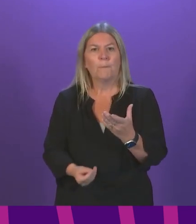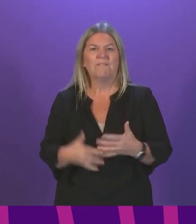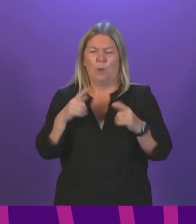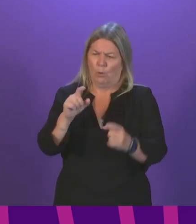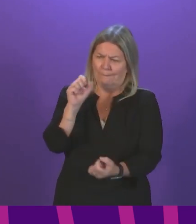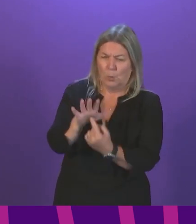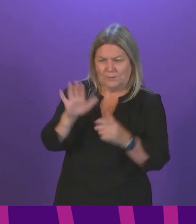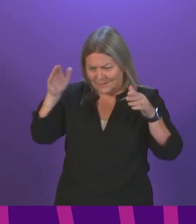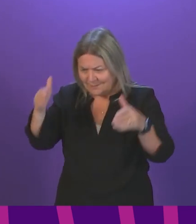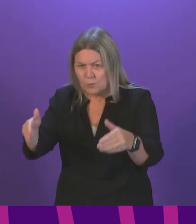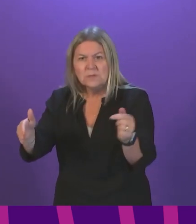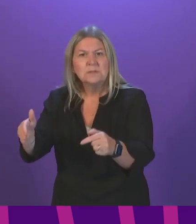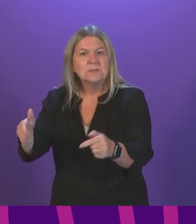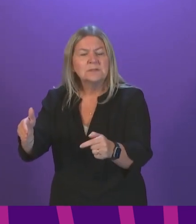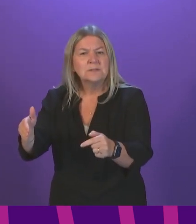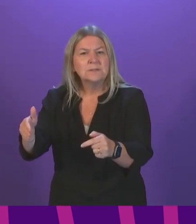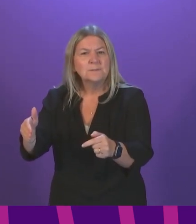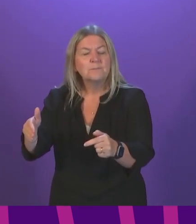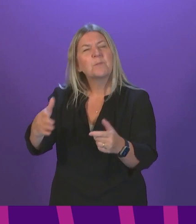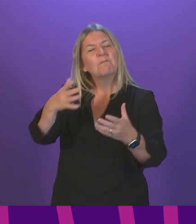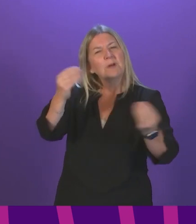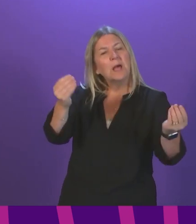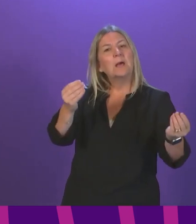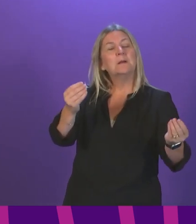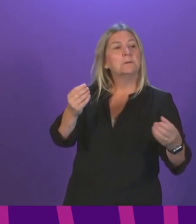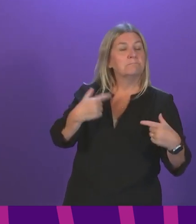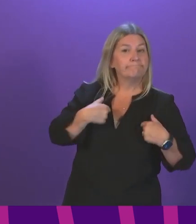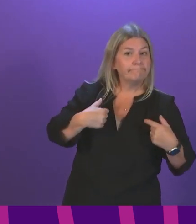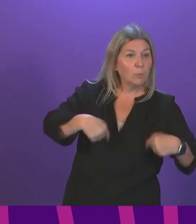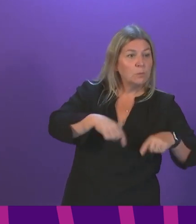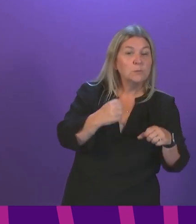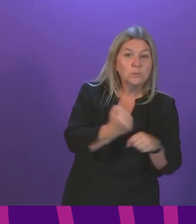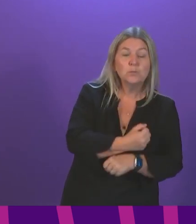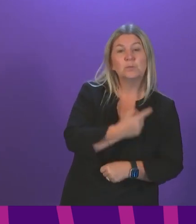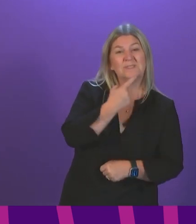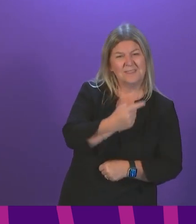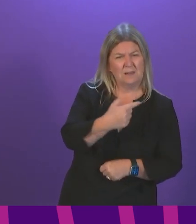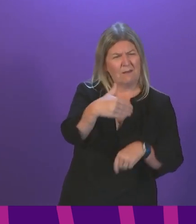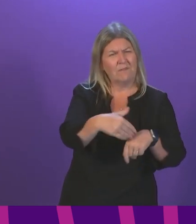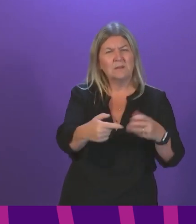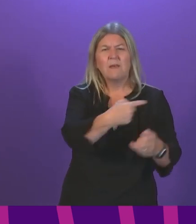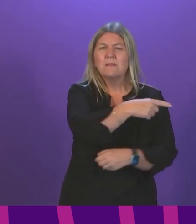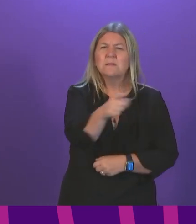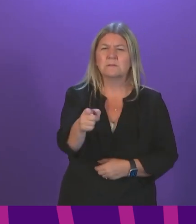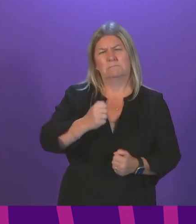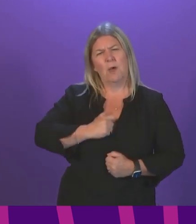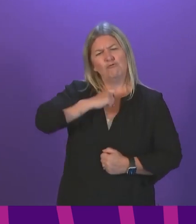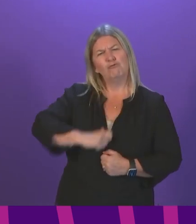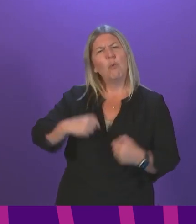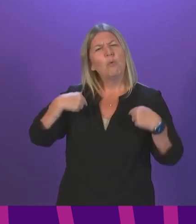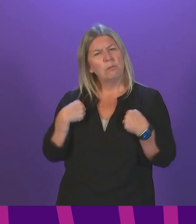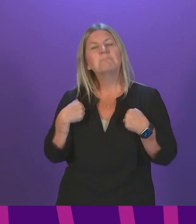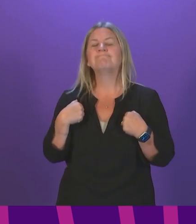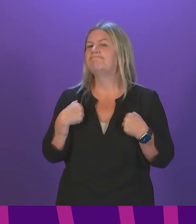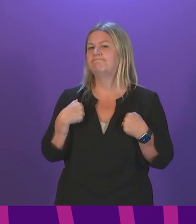that what we do and say has an effect on others. As a humanist, I try to treat people